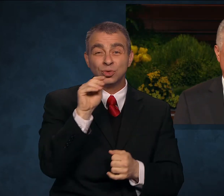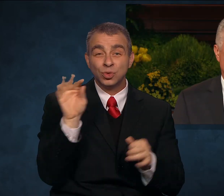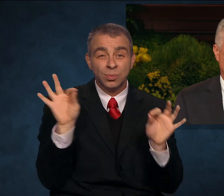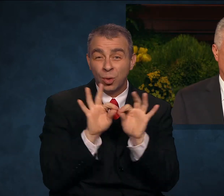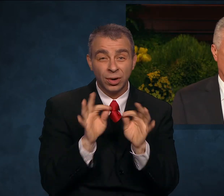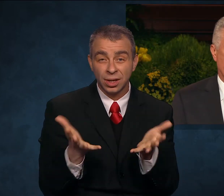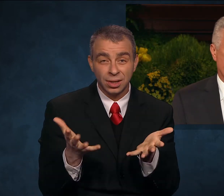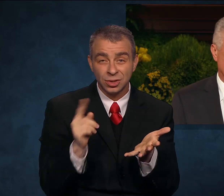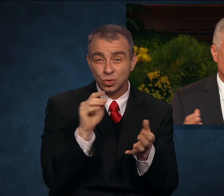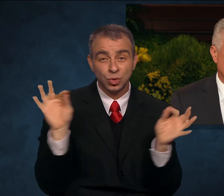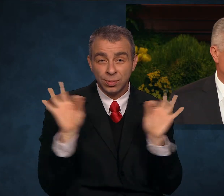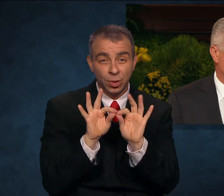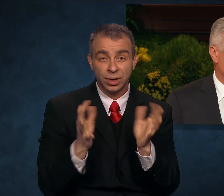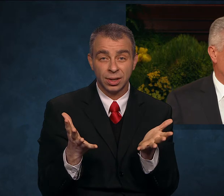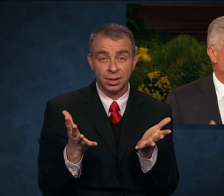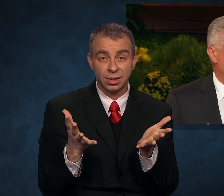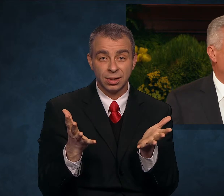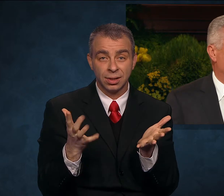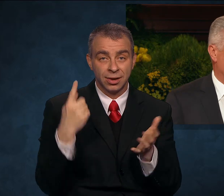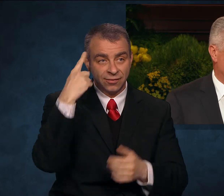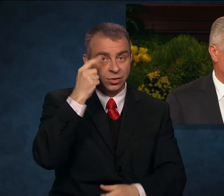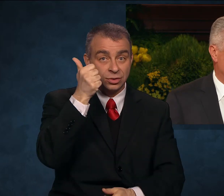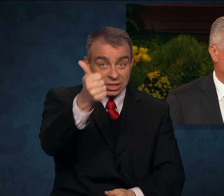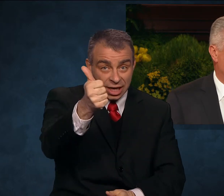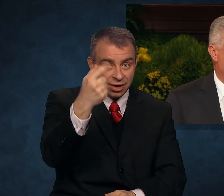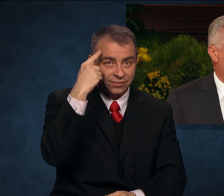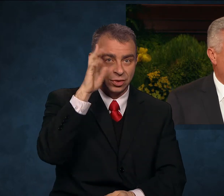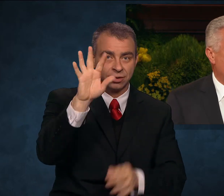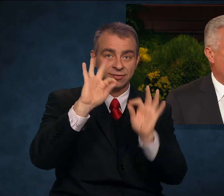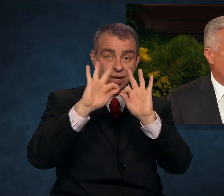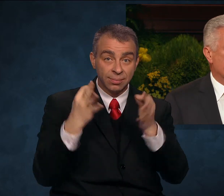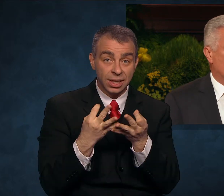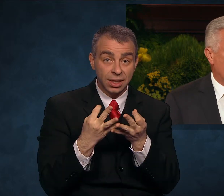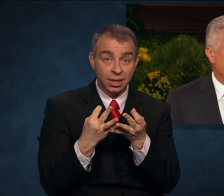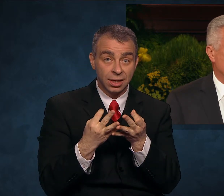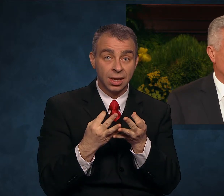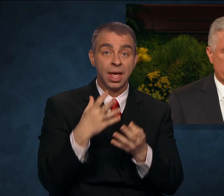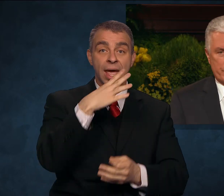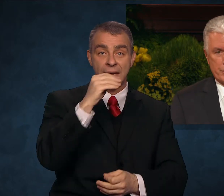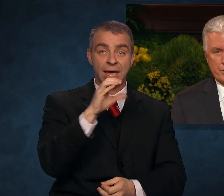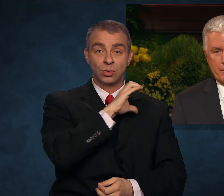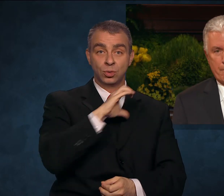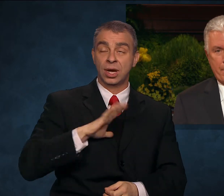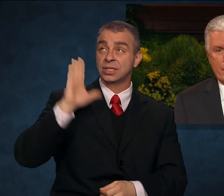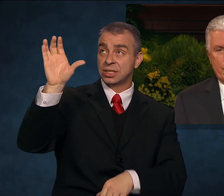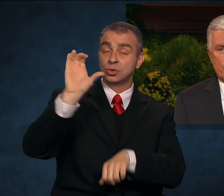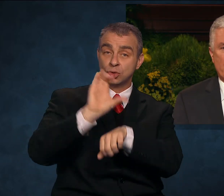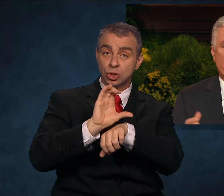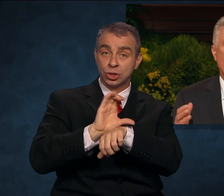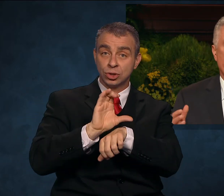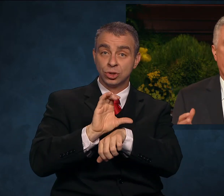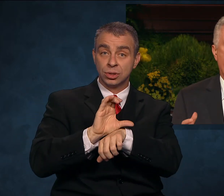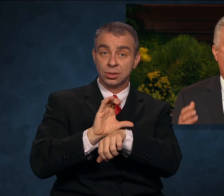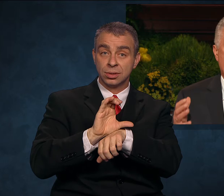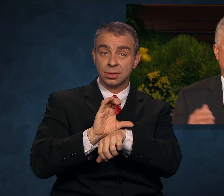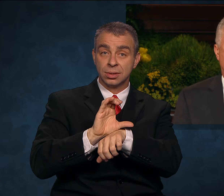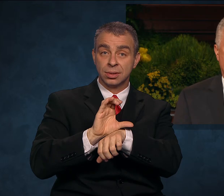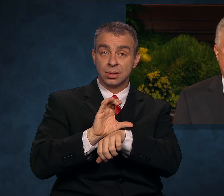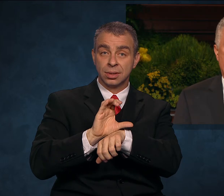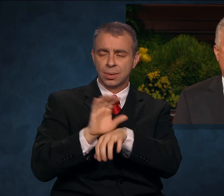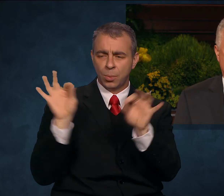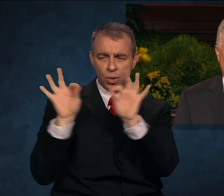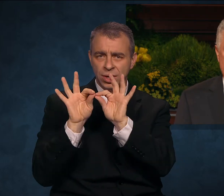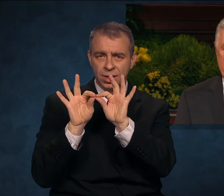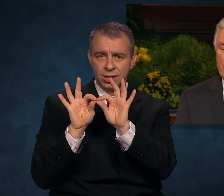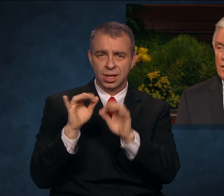us as individuals, as families, and as Christ's Church to give only a half